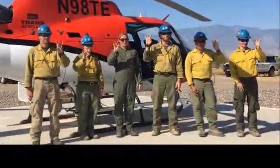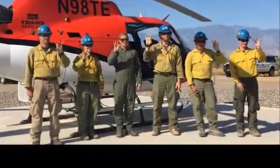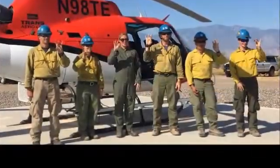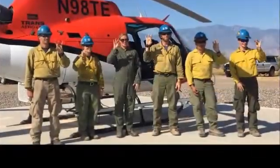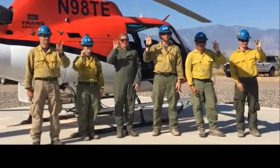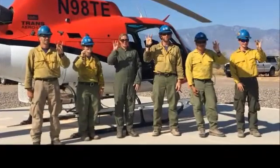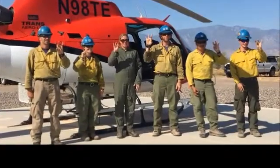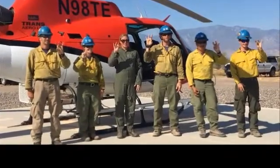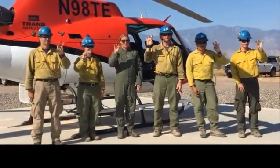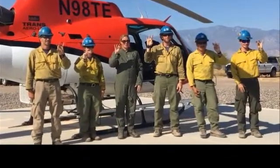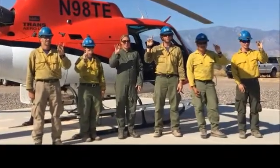All right,